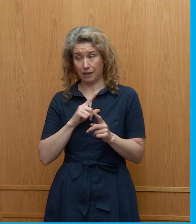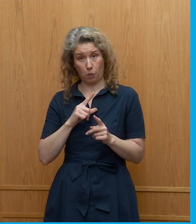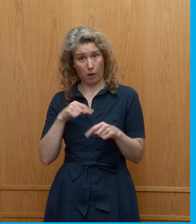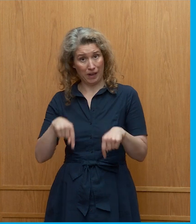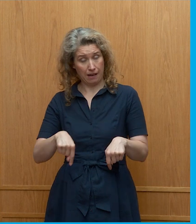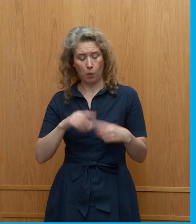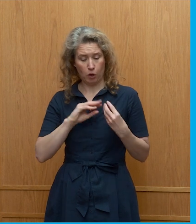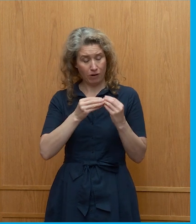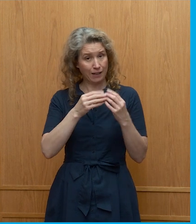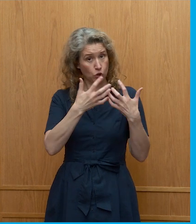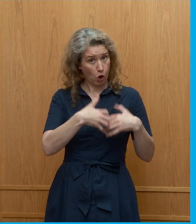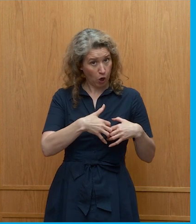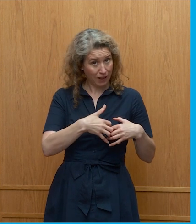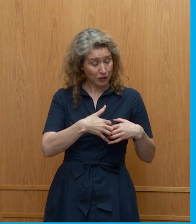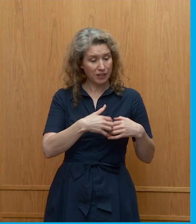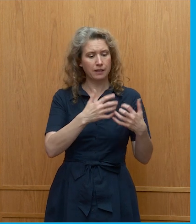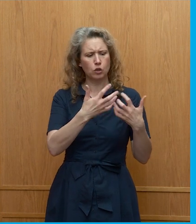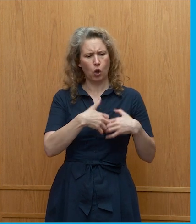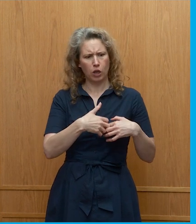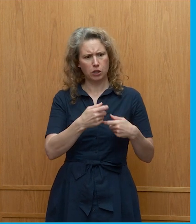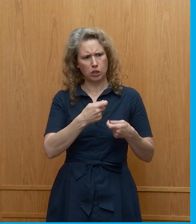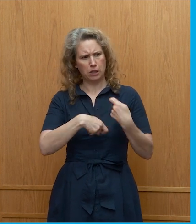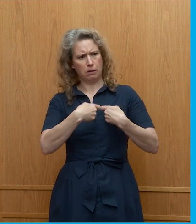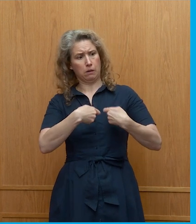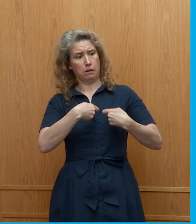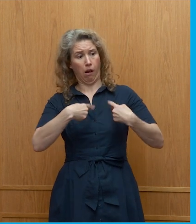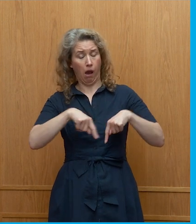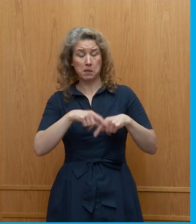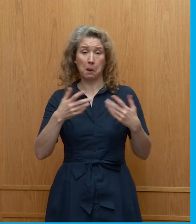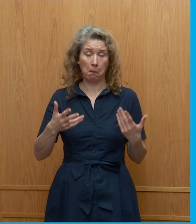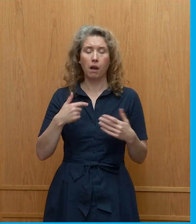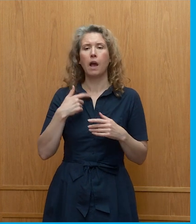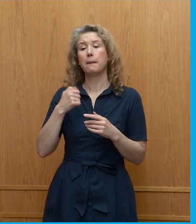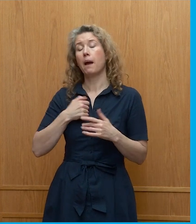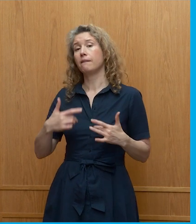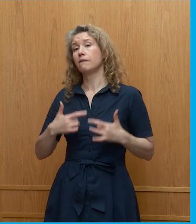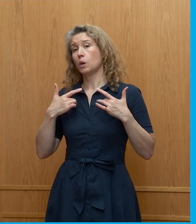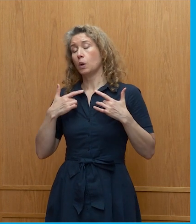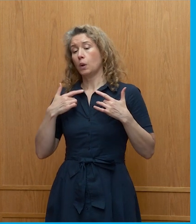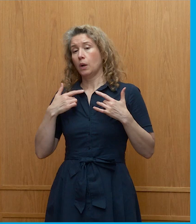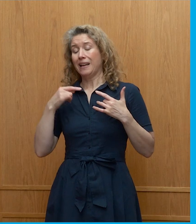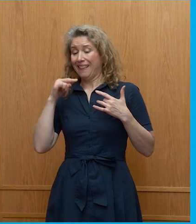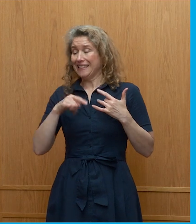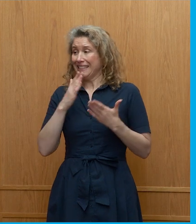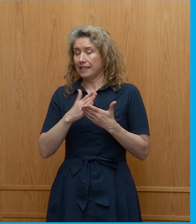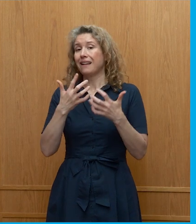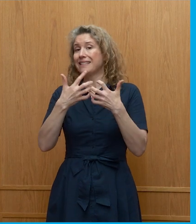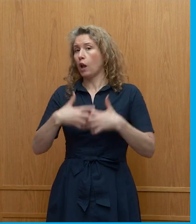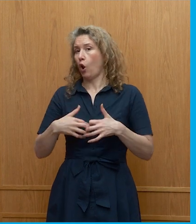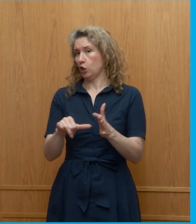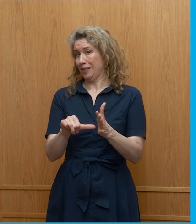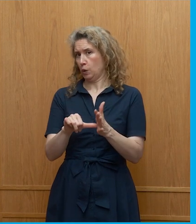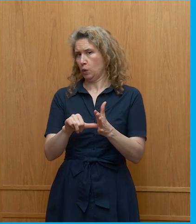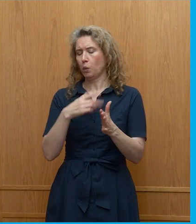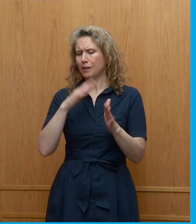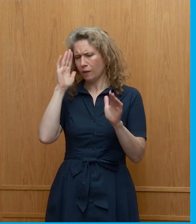technology then our technology creates us and my view is that this is largely a technological issue and that we need